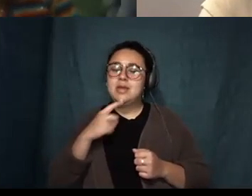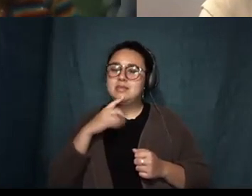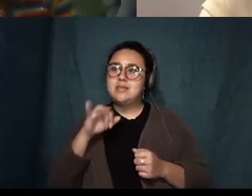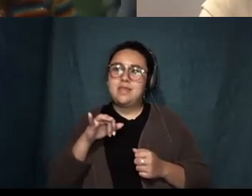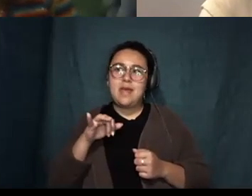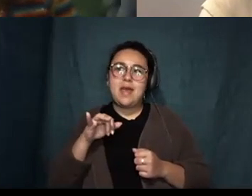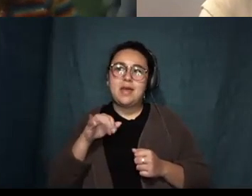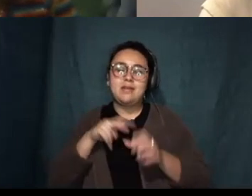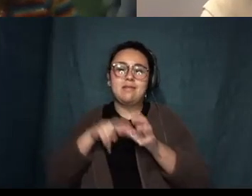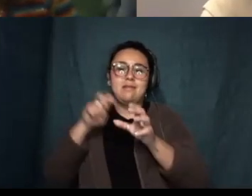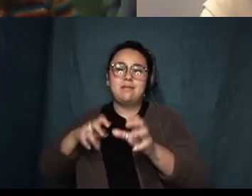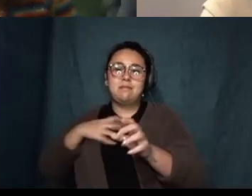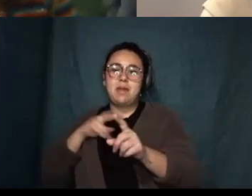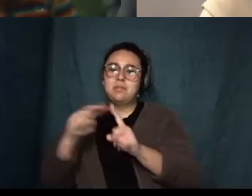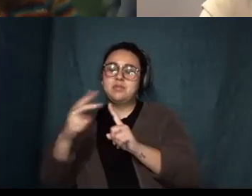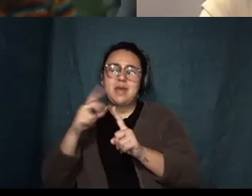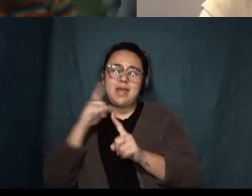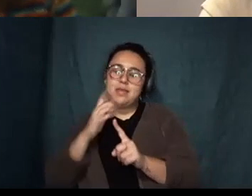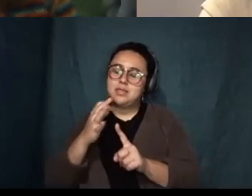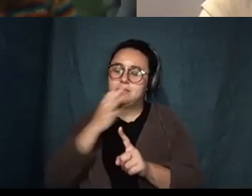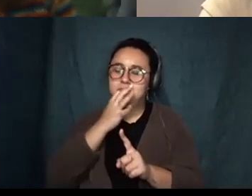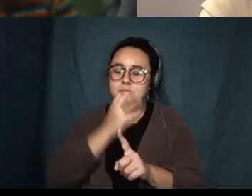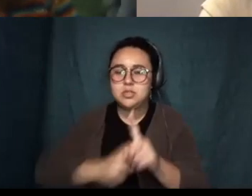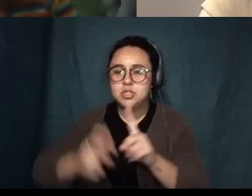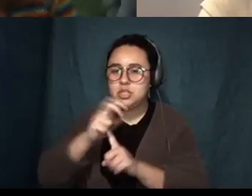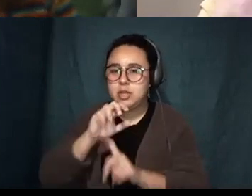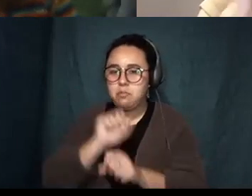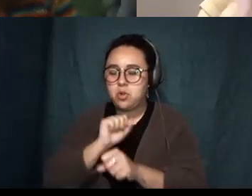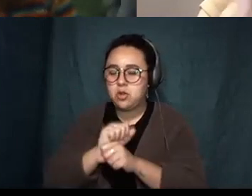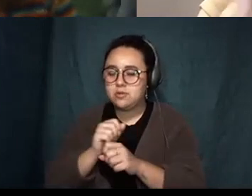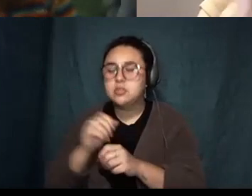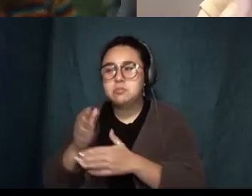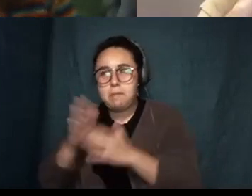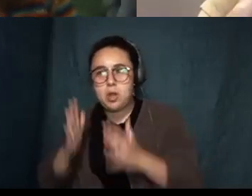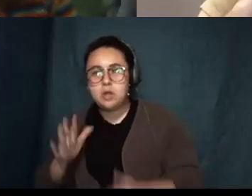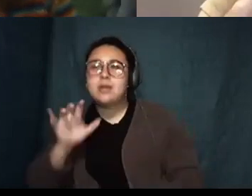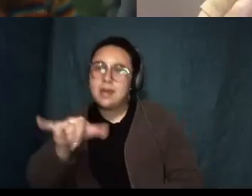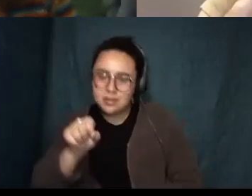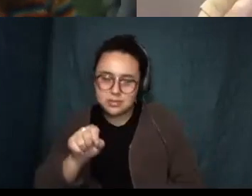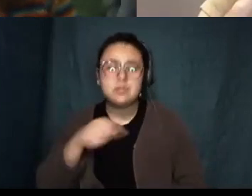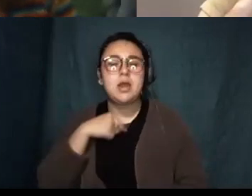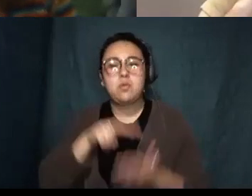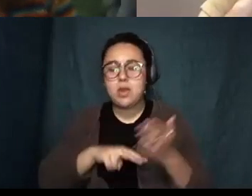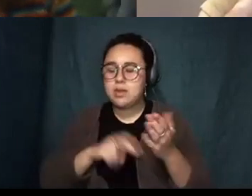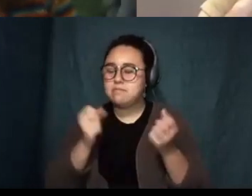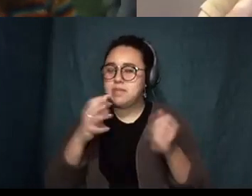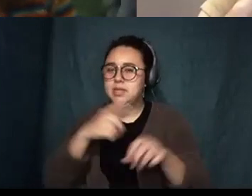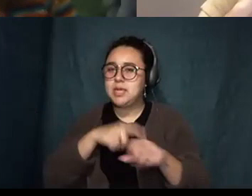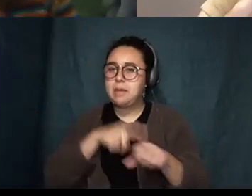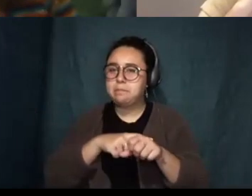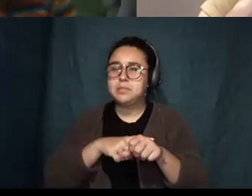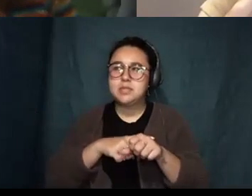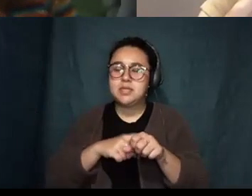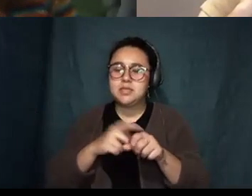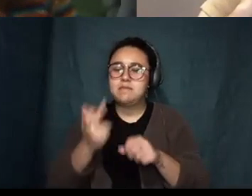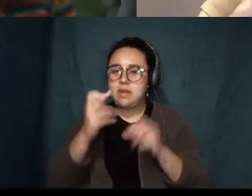uh masterwork it really is like I've read it numerous times and it's fucking amazing um I'm really excited for